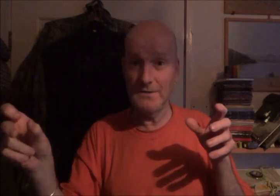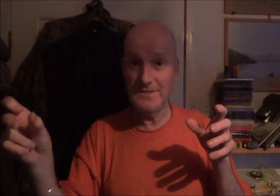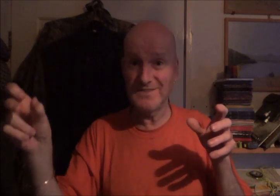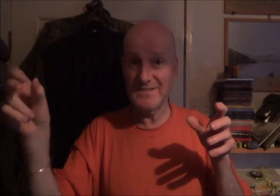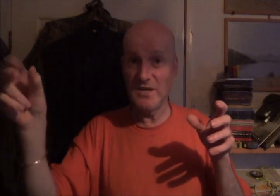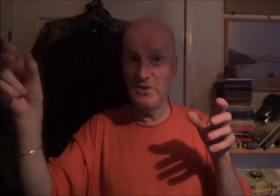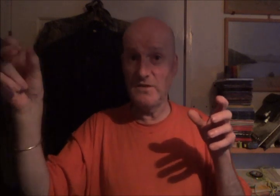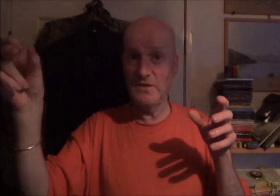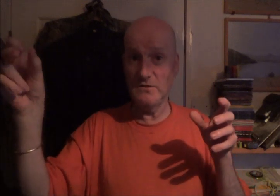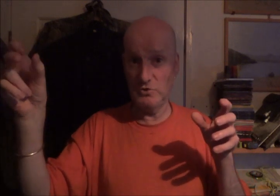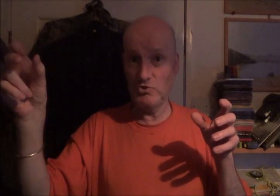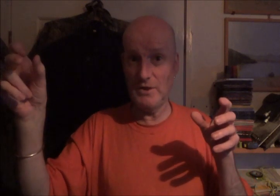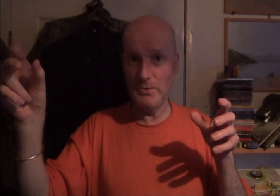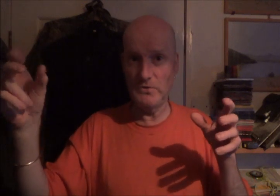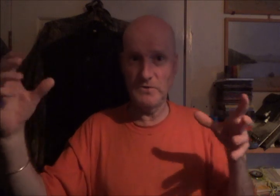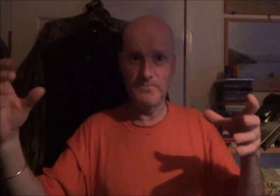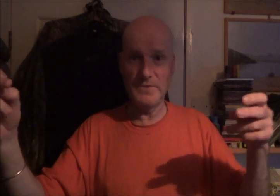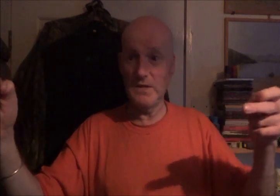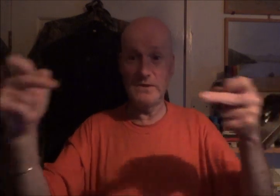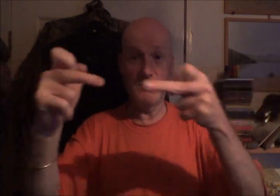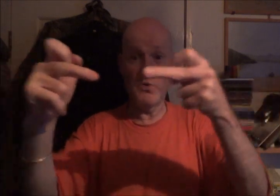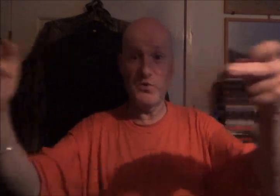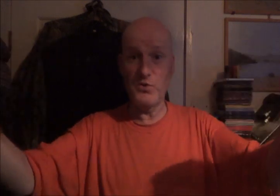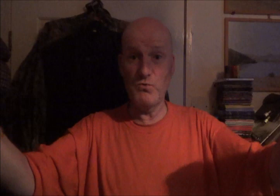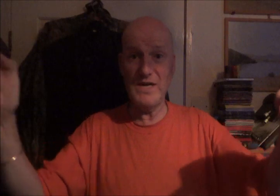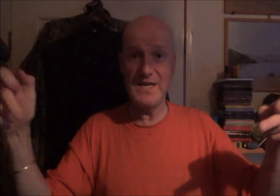It's set at another trig point. They've got three.